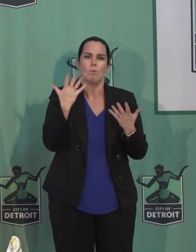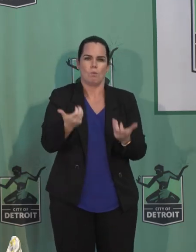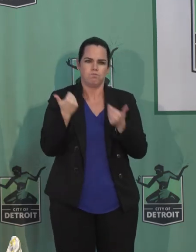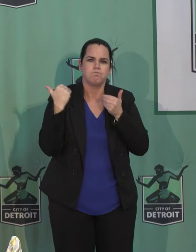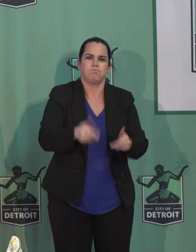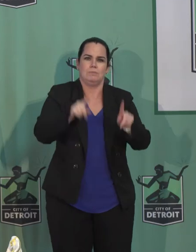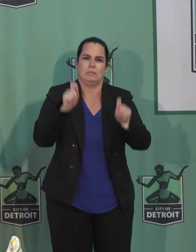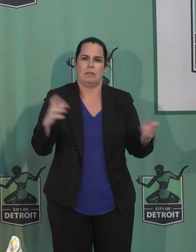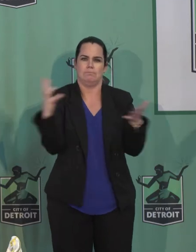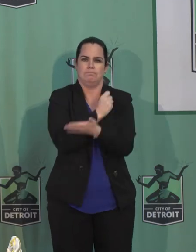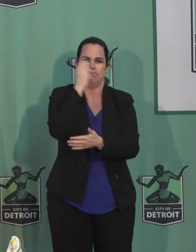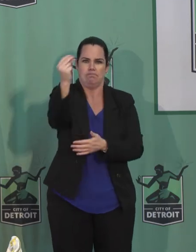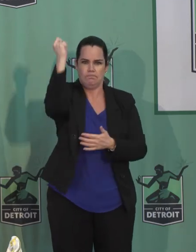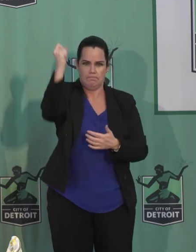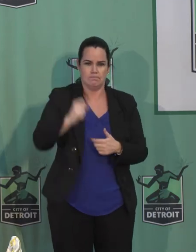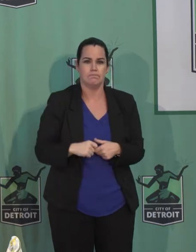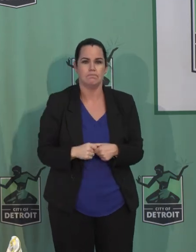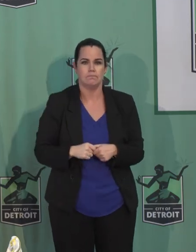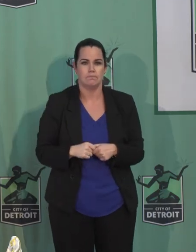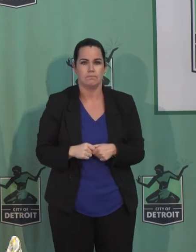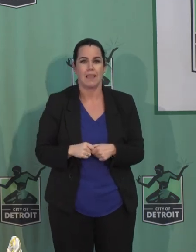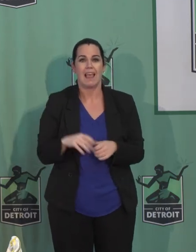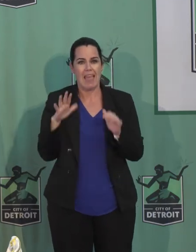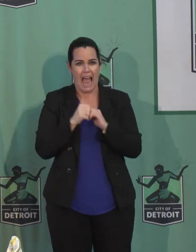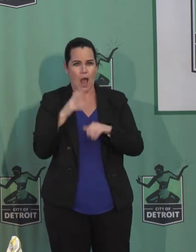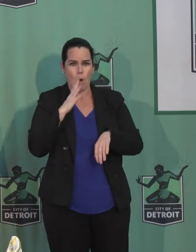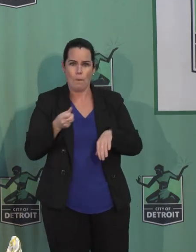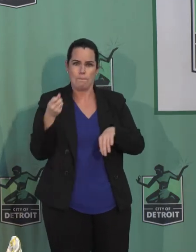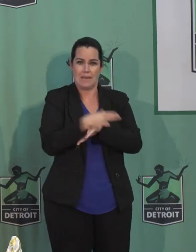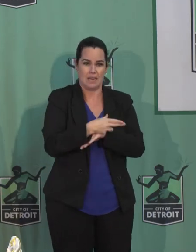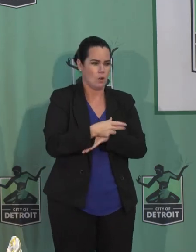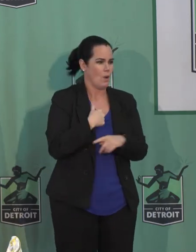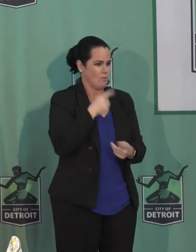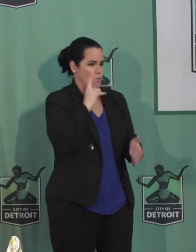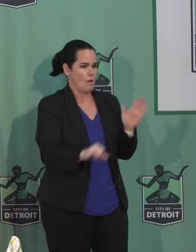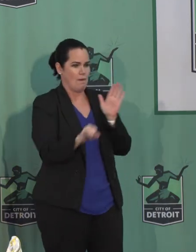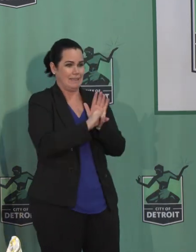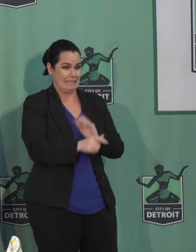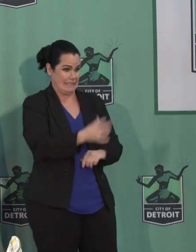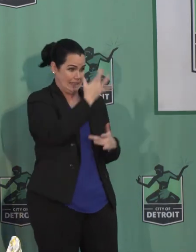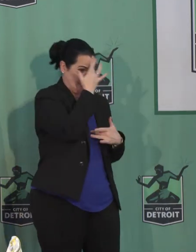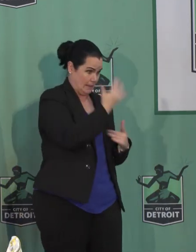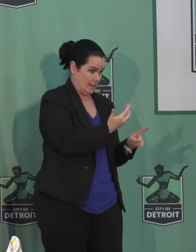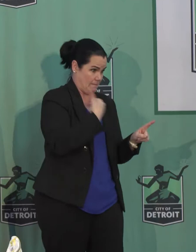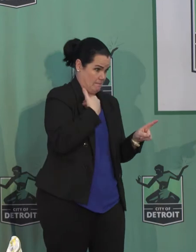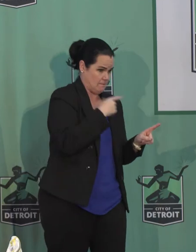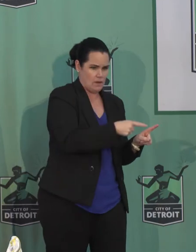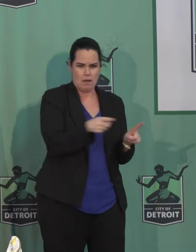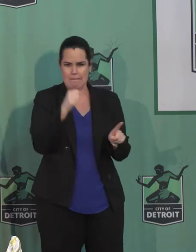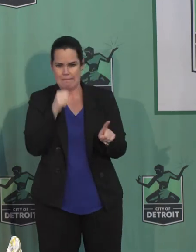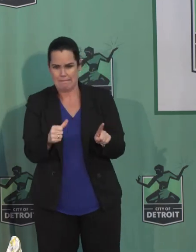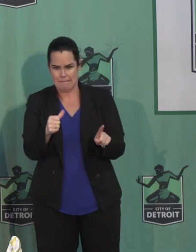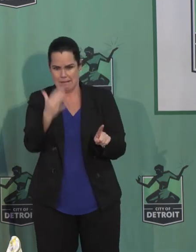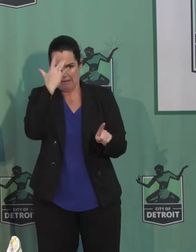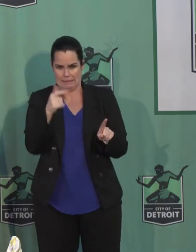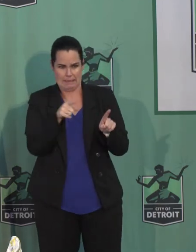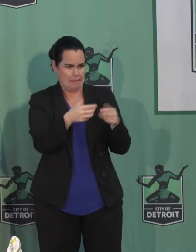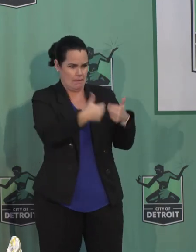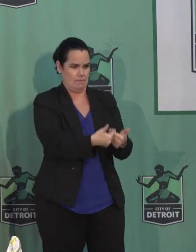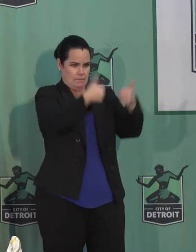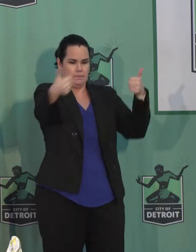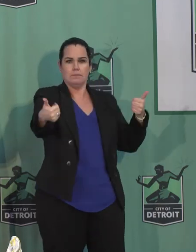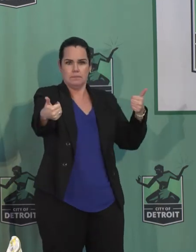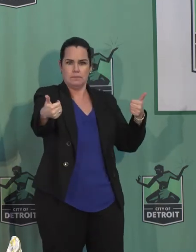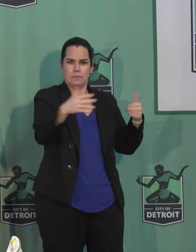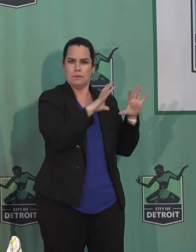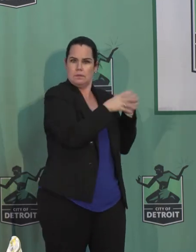this when we know who's really sick and who's not and we can separate the infectious from the non-infectious. So